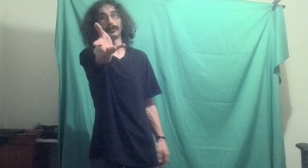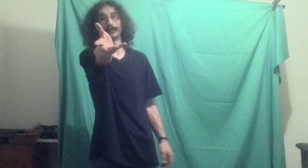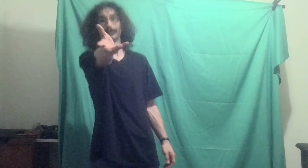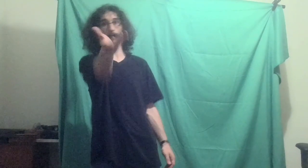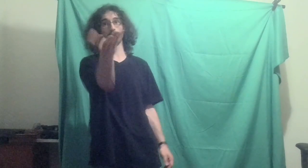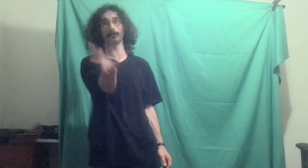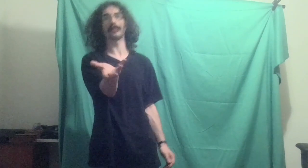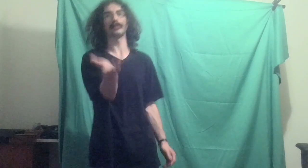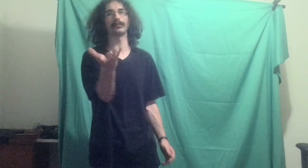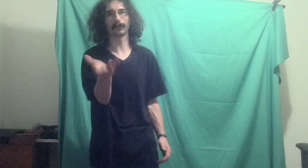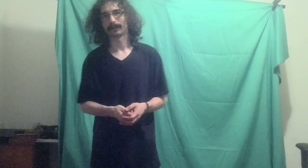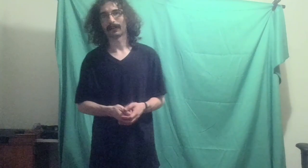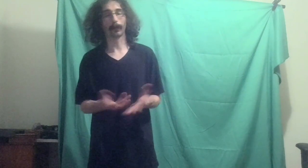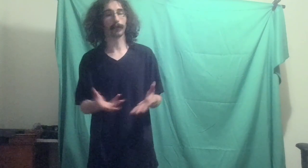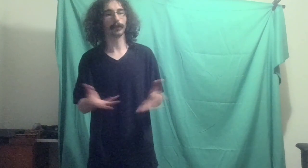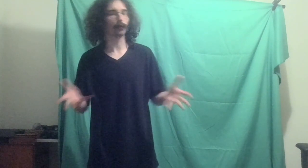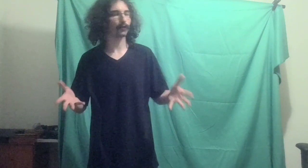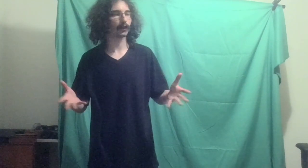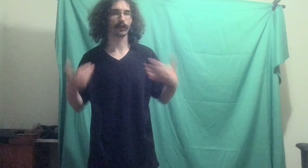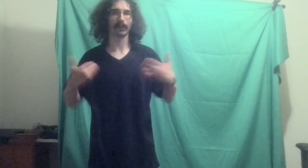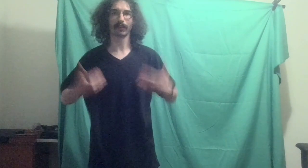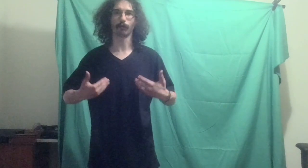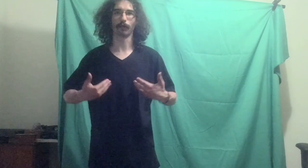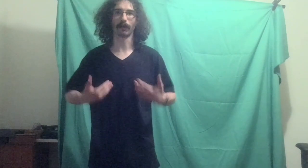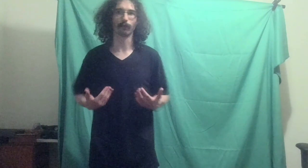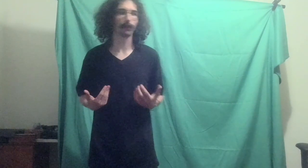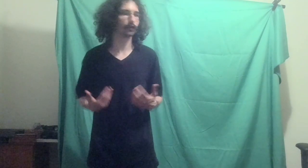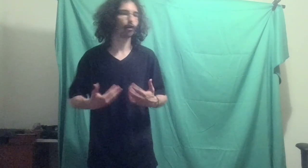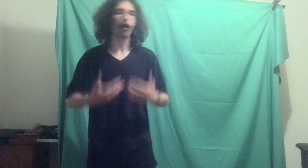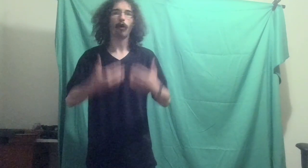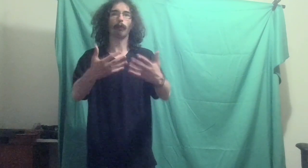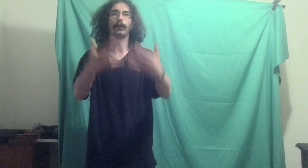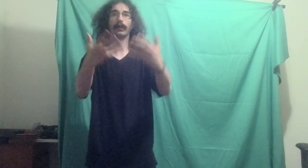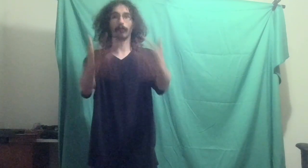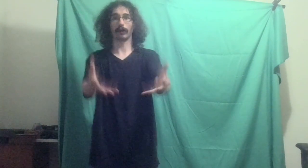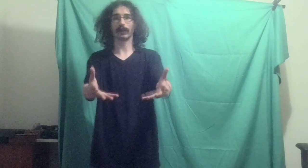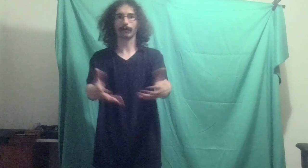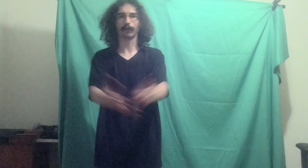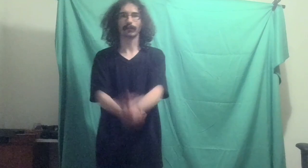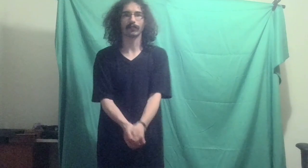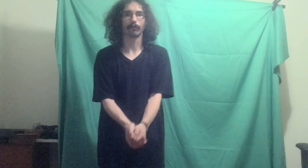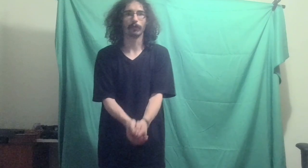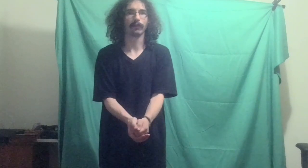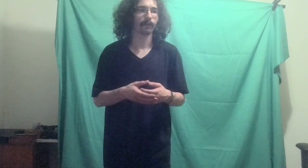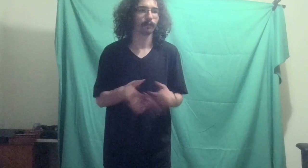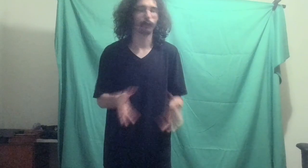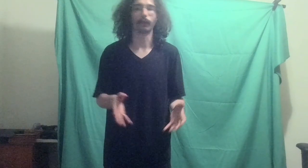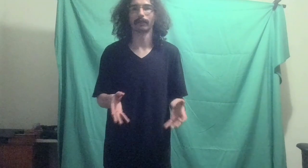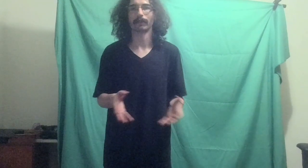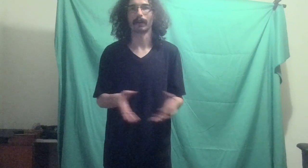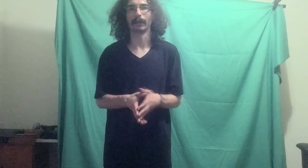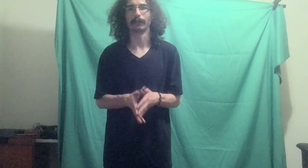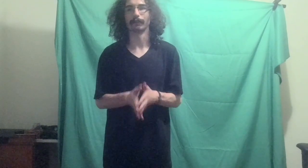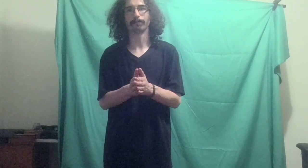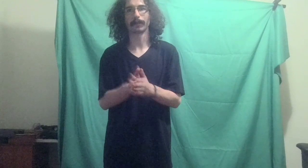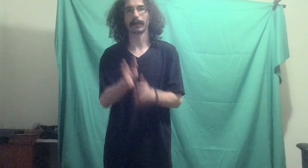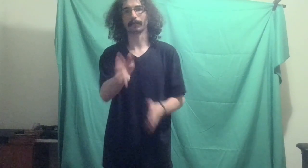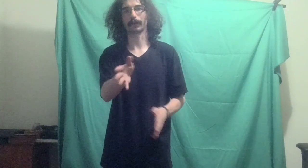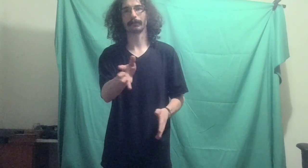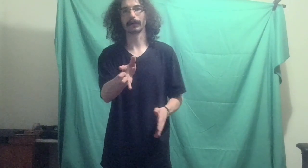stuck with me this far. Now, I want to make more videos like this, where I'm really just opening and talking about things, because, for one, I'm getting sidetracked.